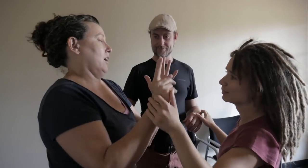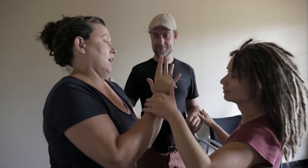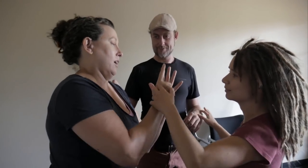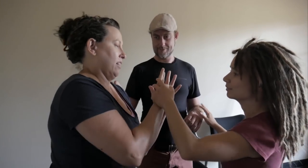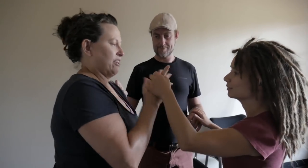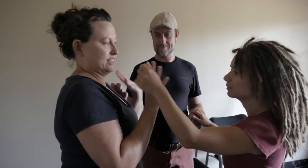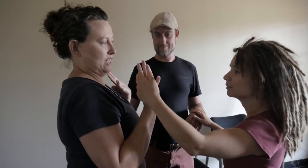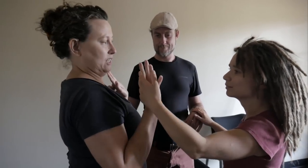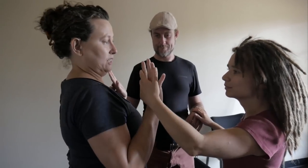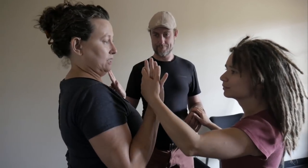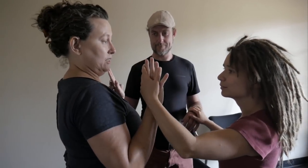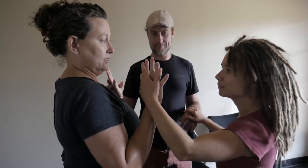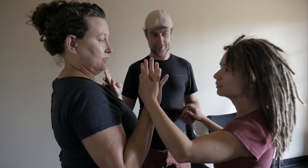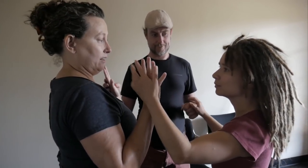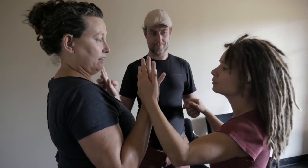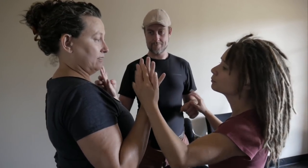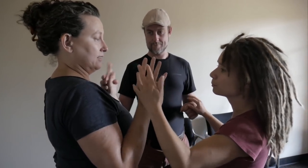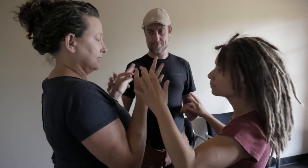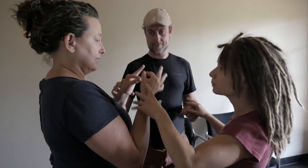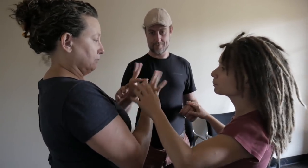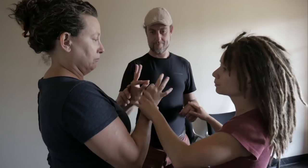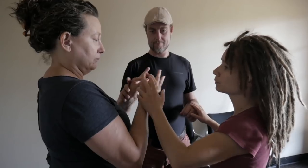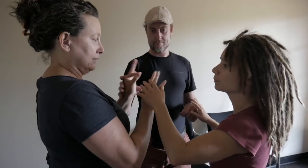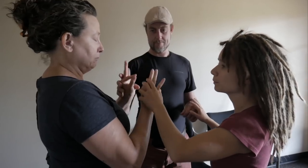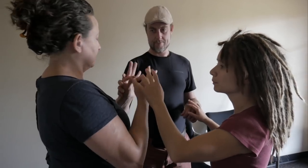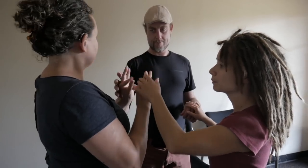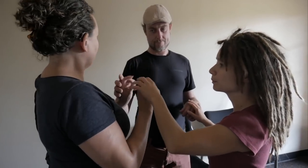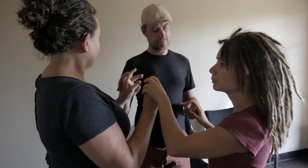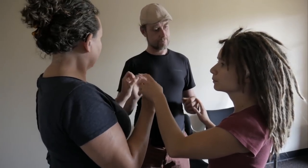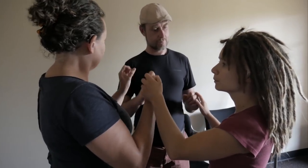dramatic narrative through interactions with one or two actors.